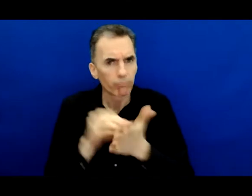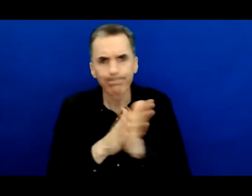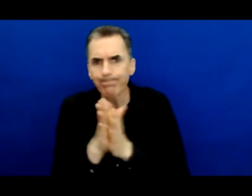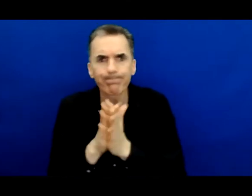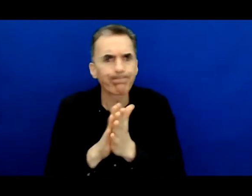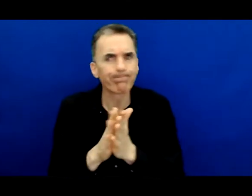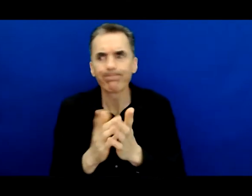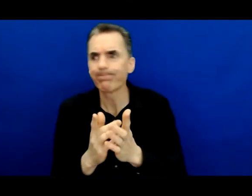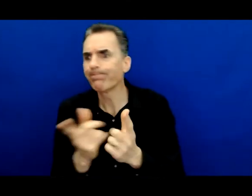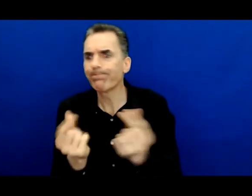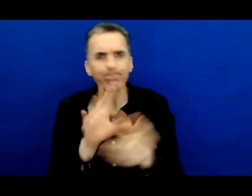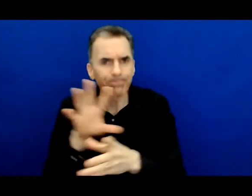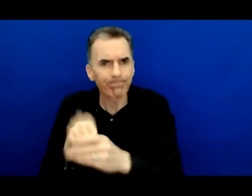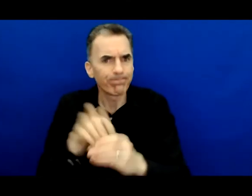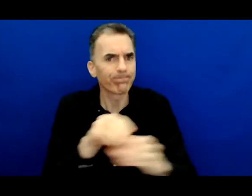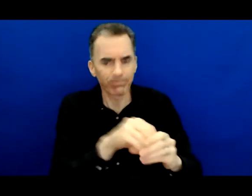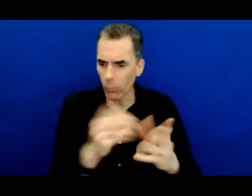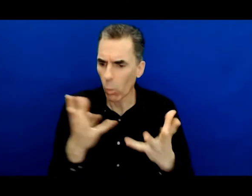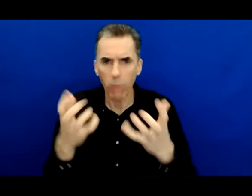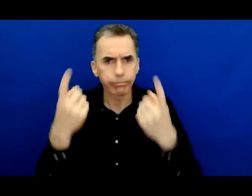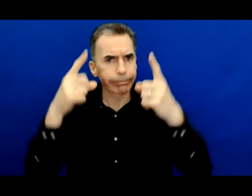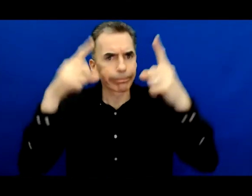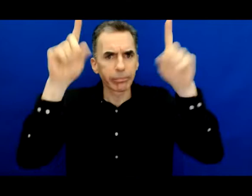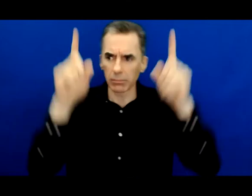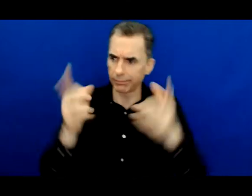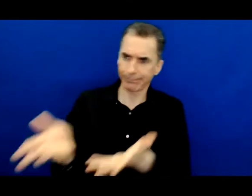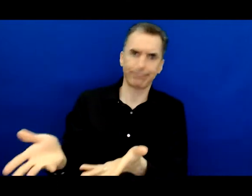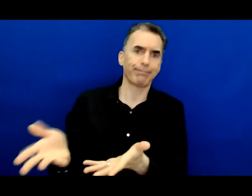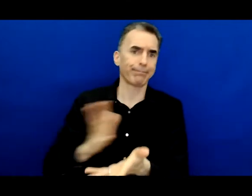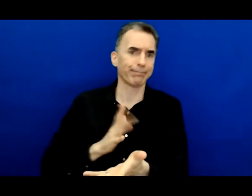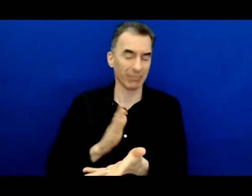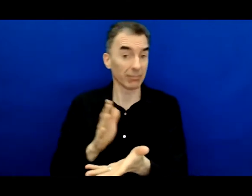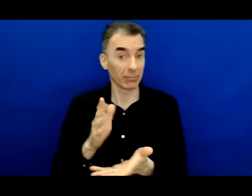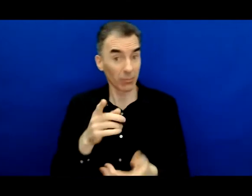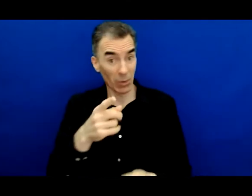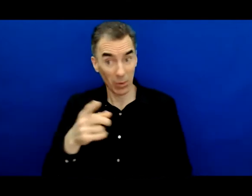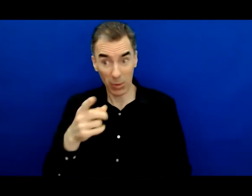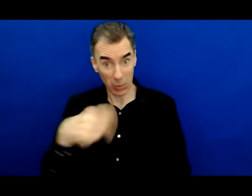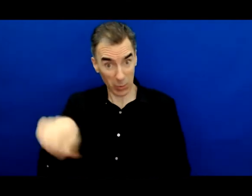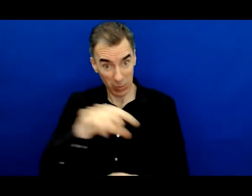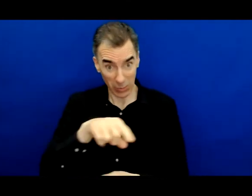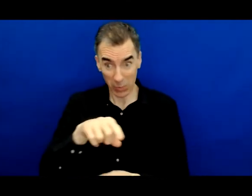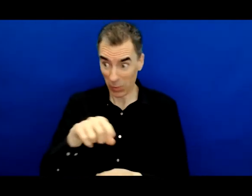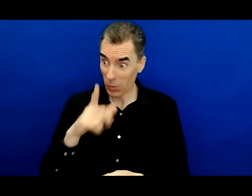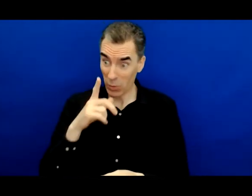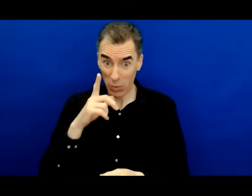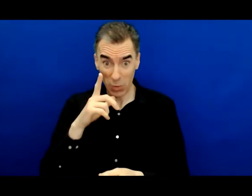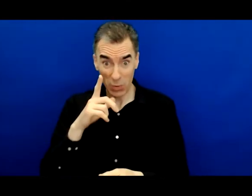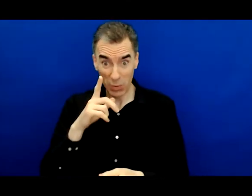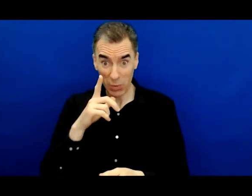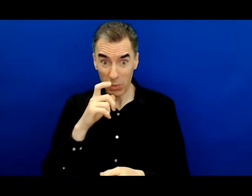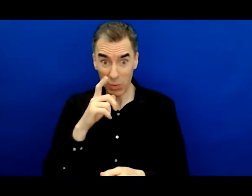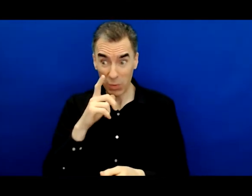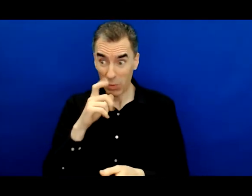and they're there to be successful. So I want to say to all the Rising Scholars, thank you all, but not just being brave,